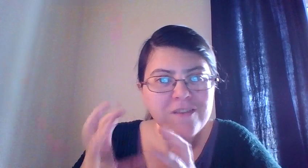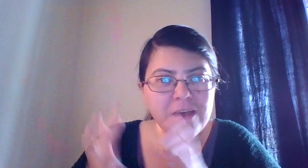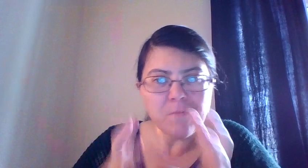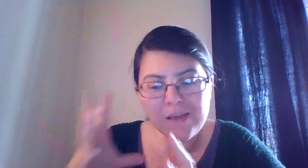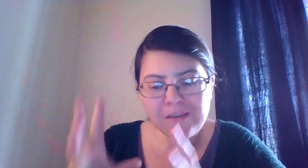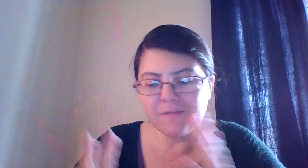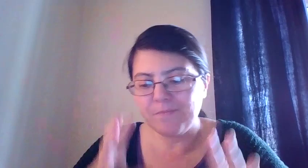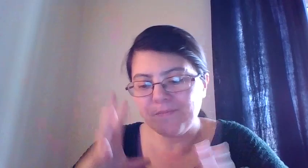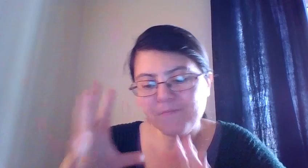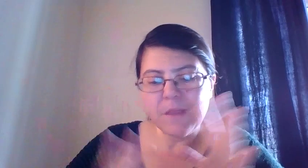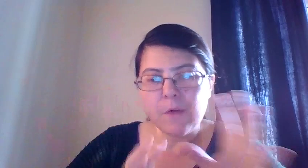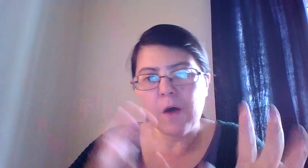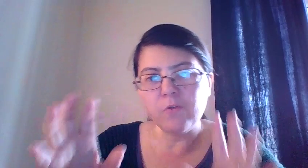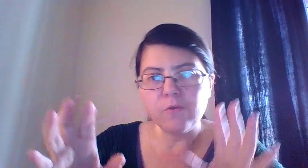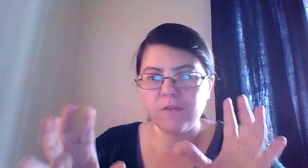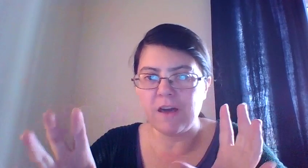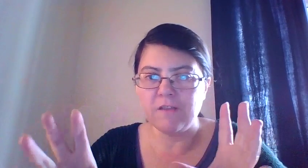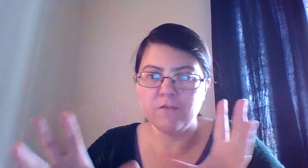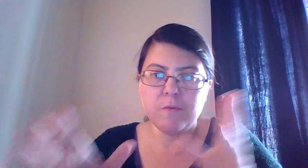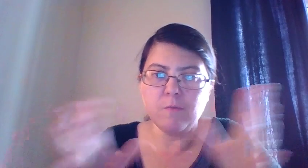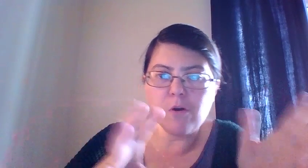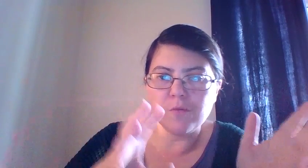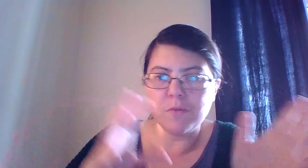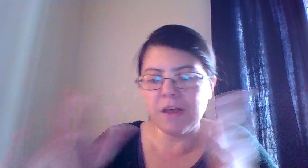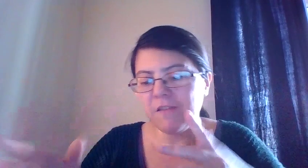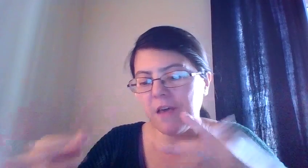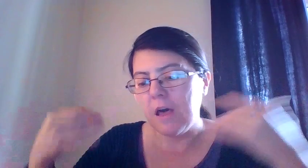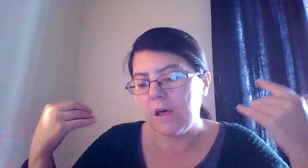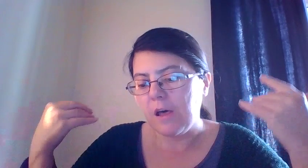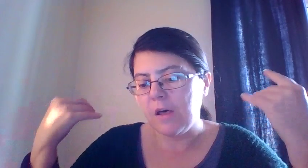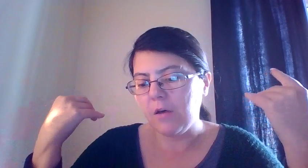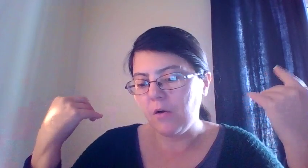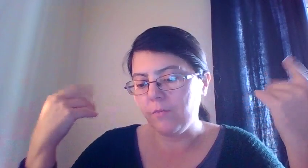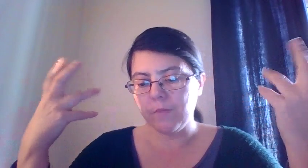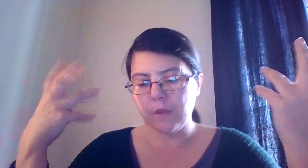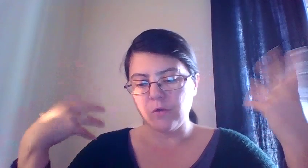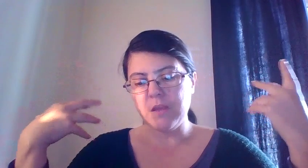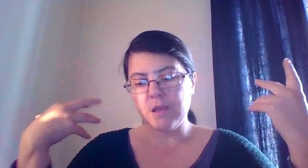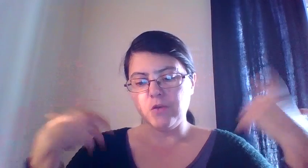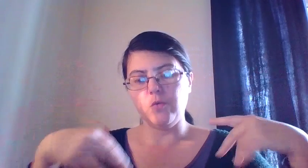something around those lines. Could be more, could be less. It could be that you